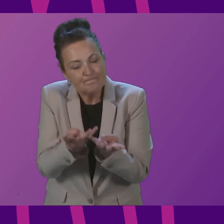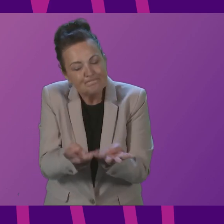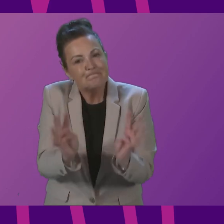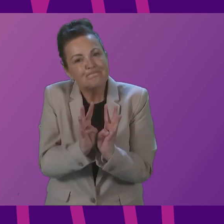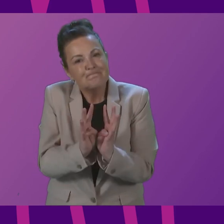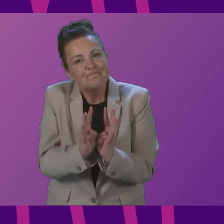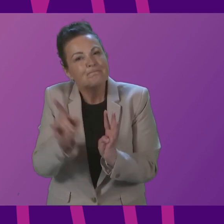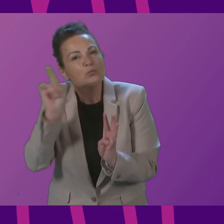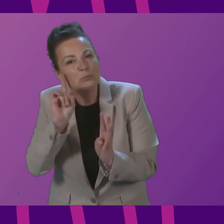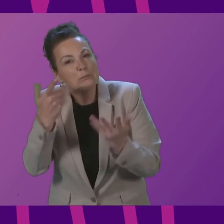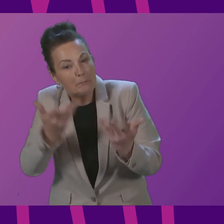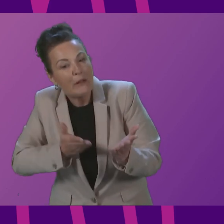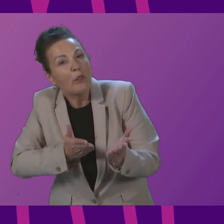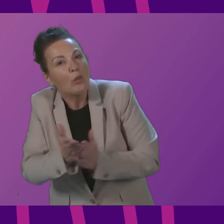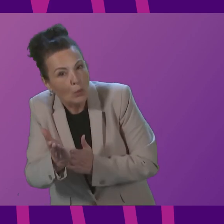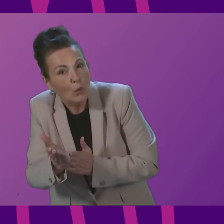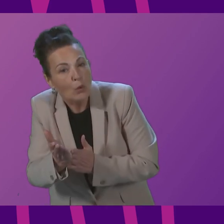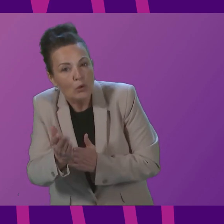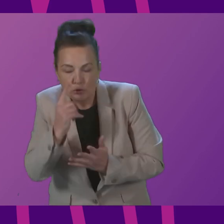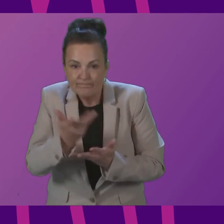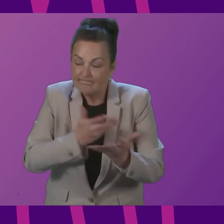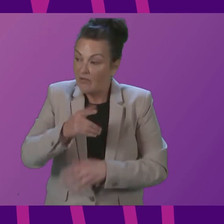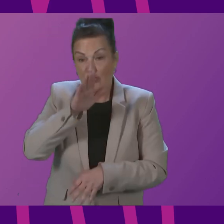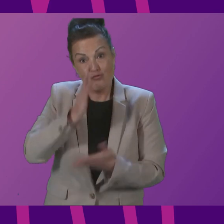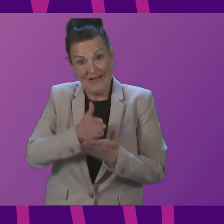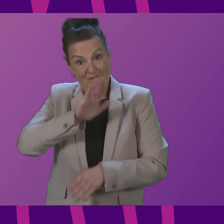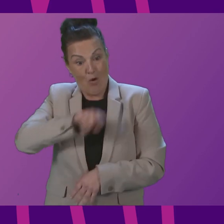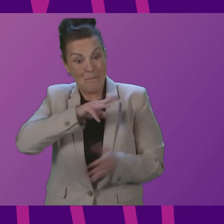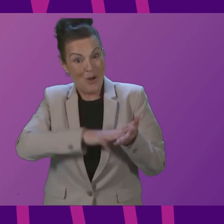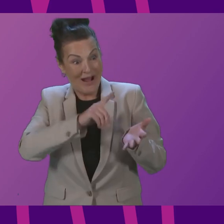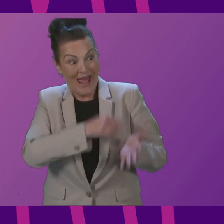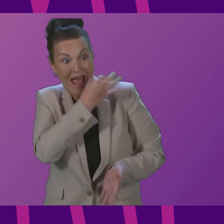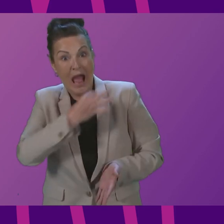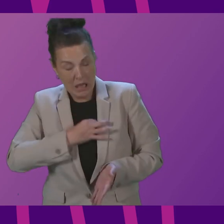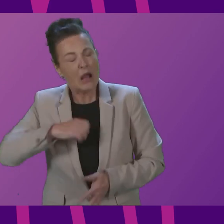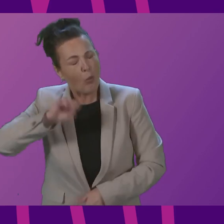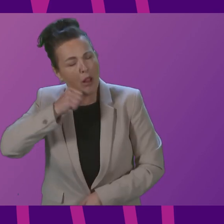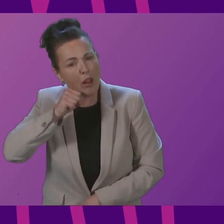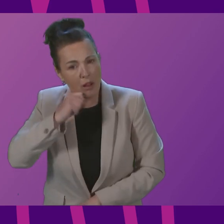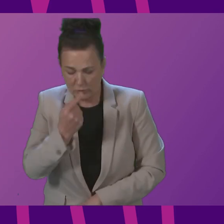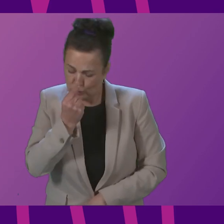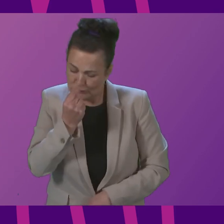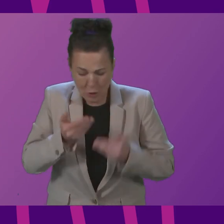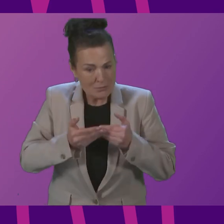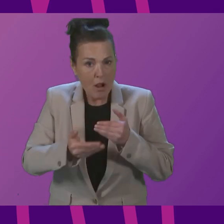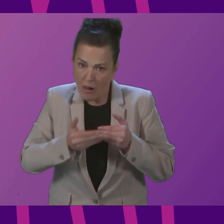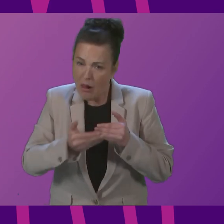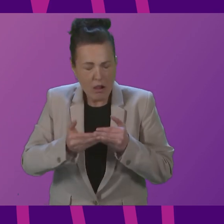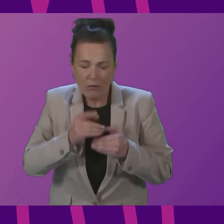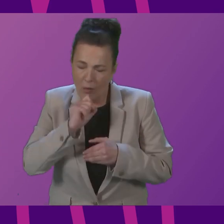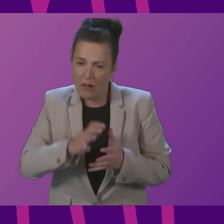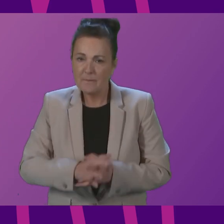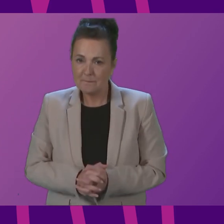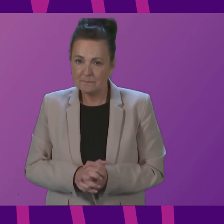I think in response to a parliamentary question from Monica Lennon and I will do that as soon as it is possible to do so